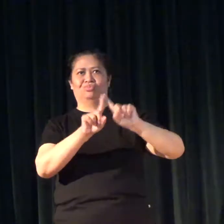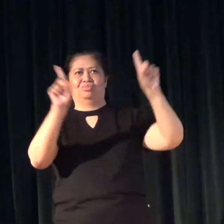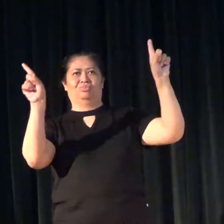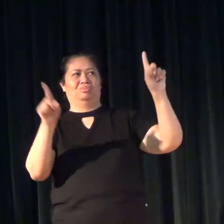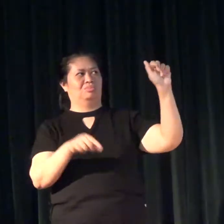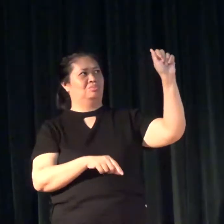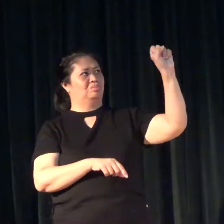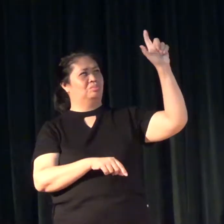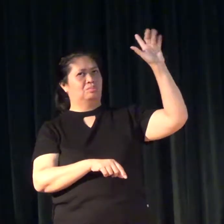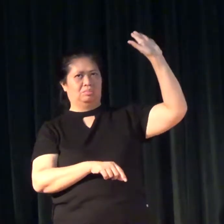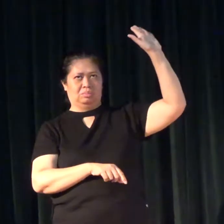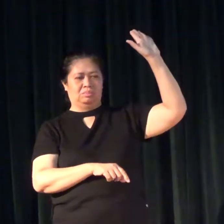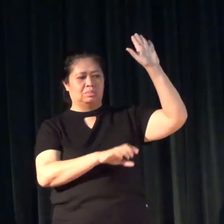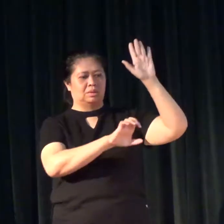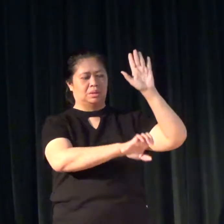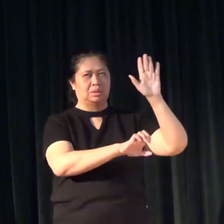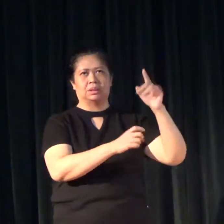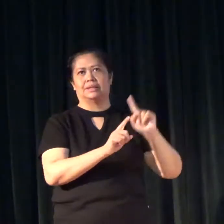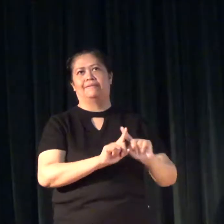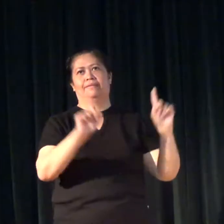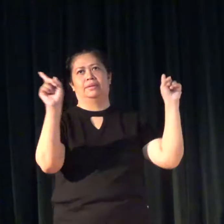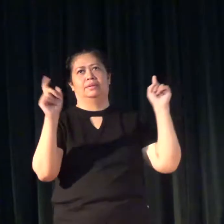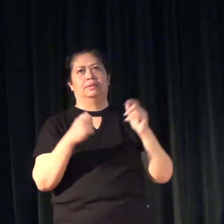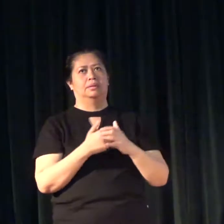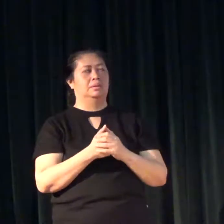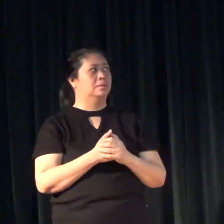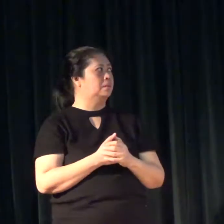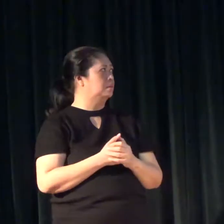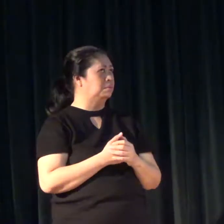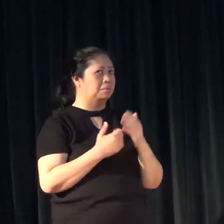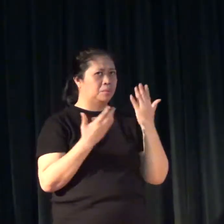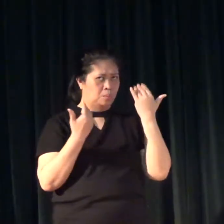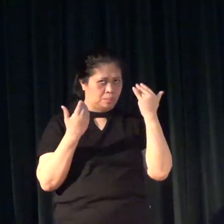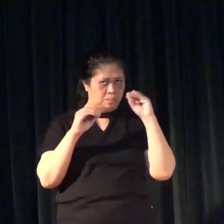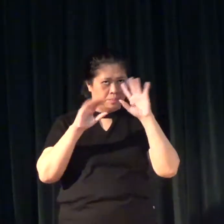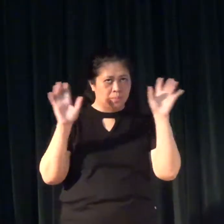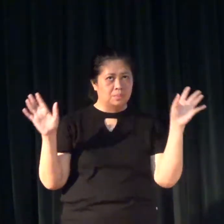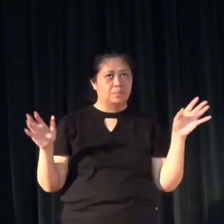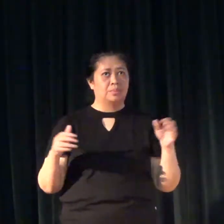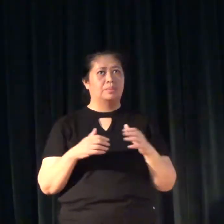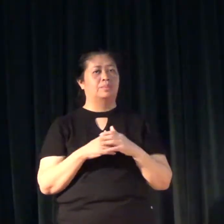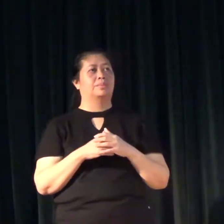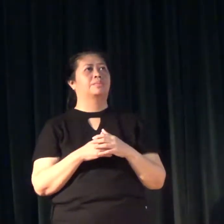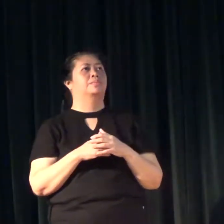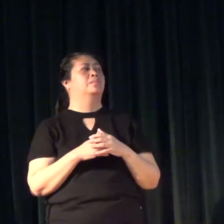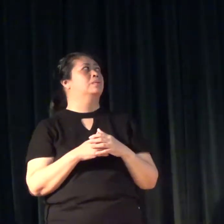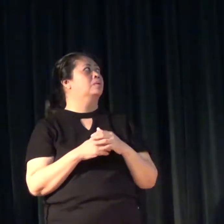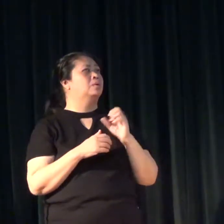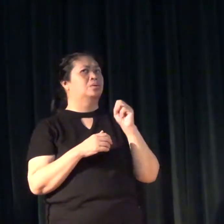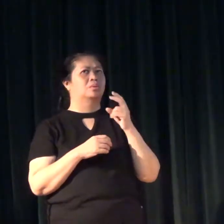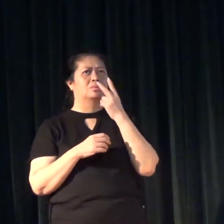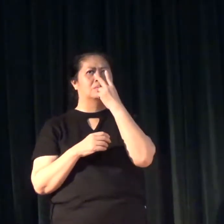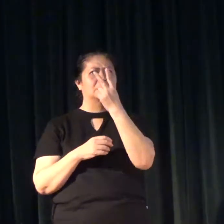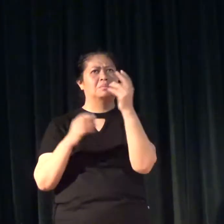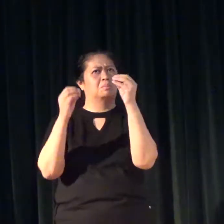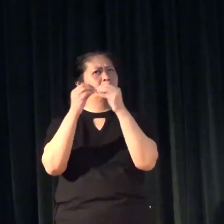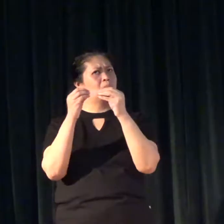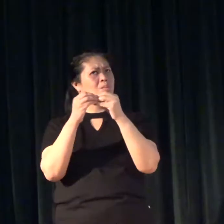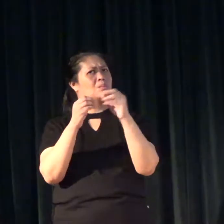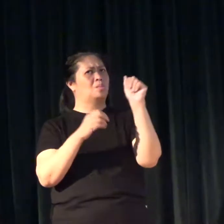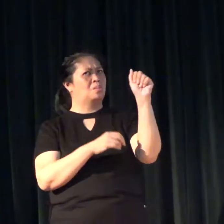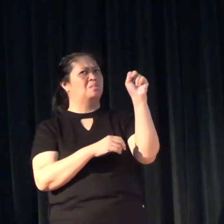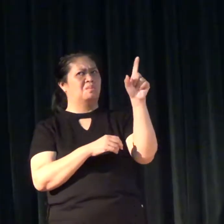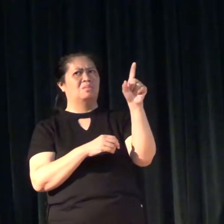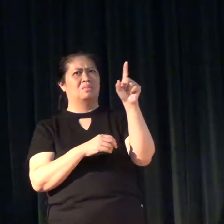different things. I hope that's clear. And so, but you will see a lot of